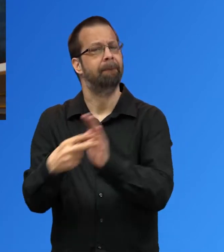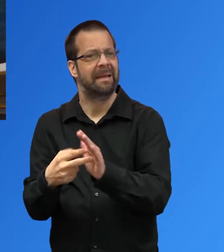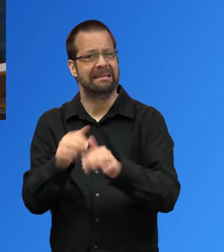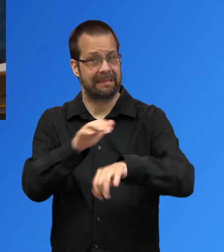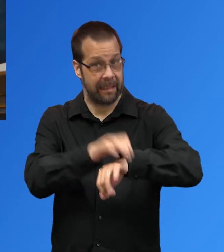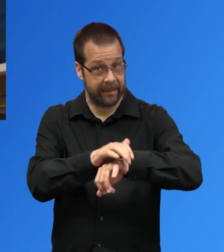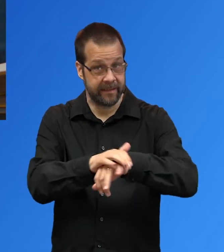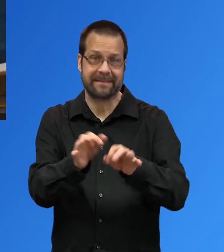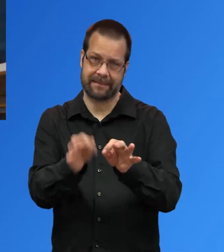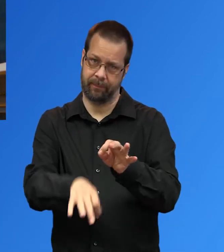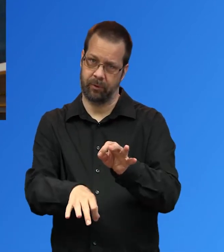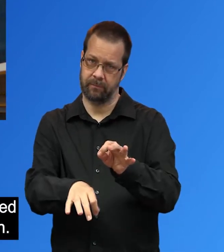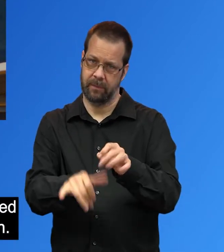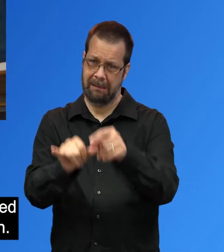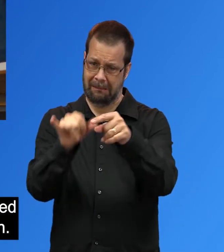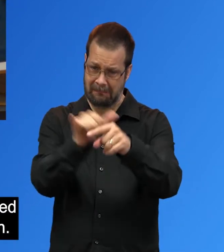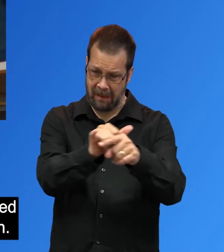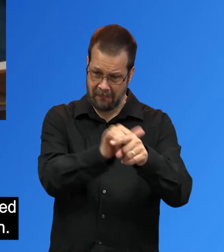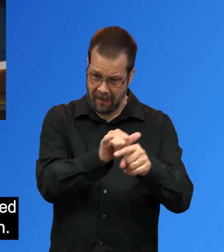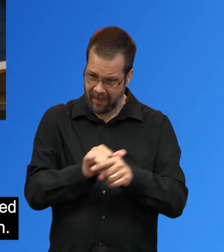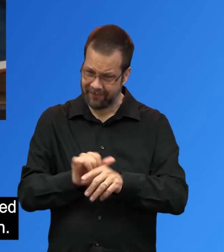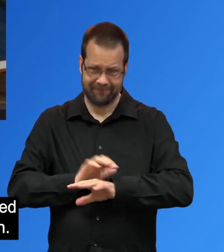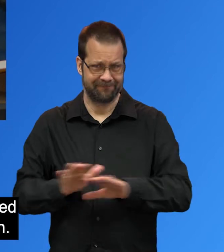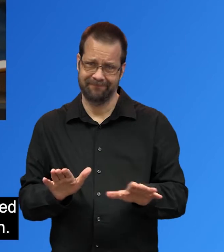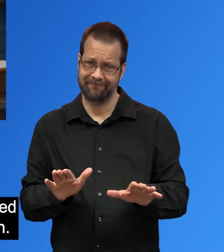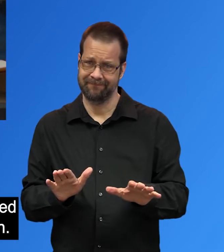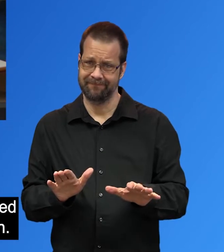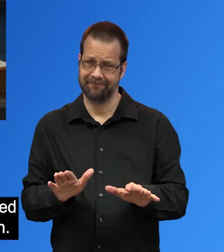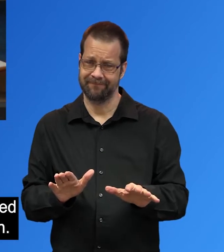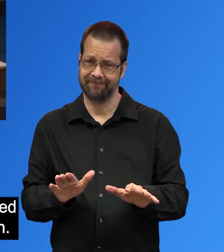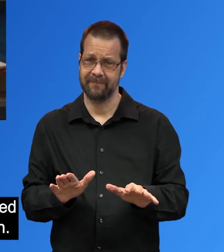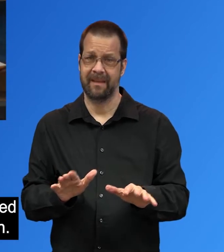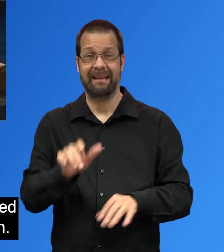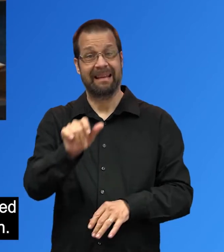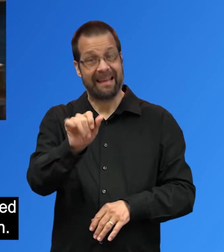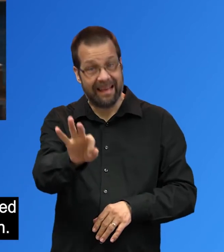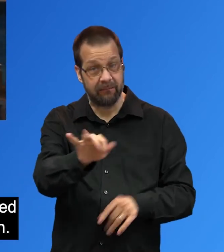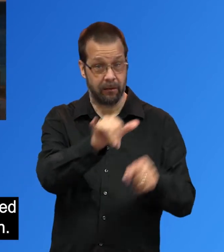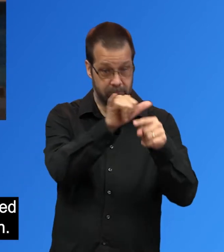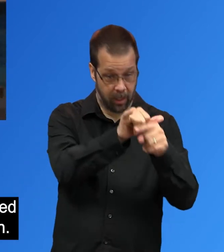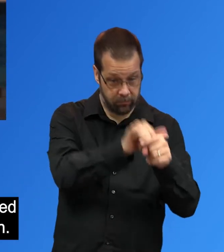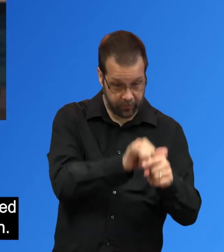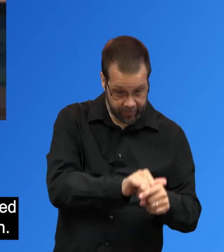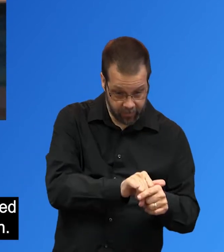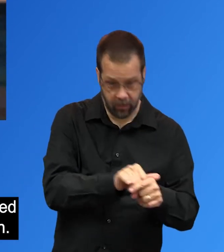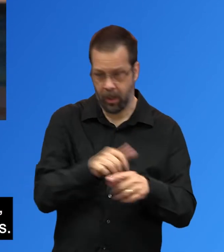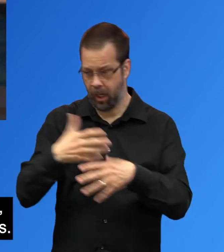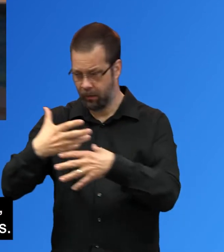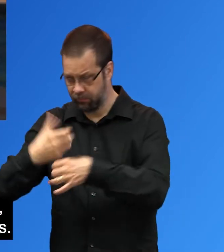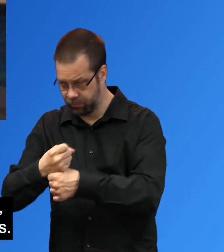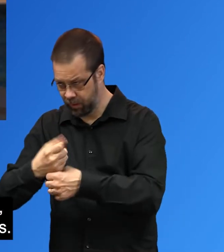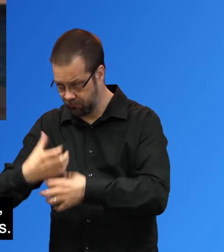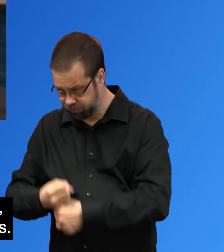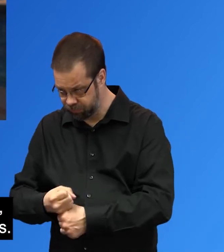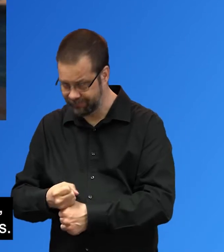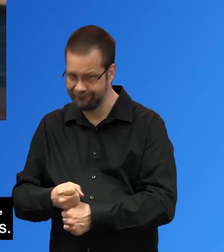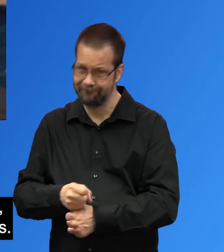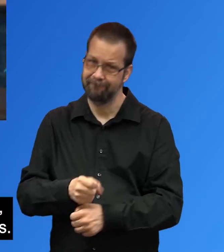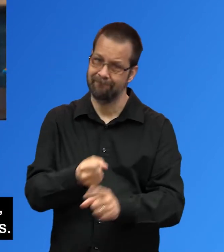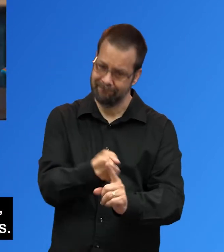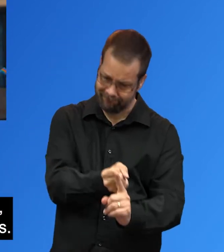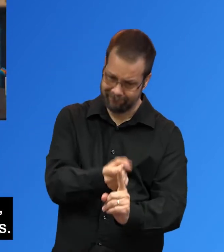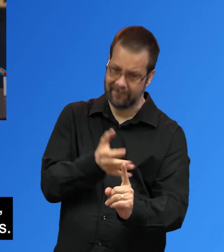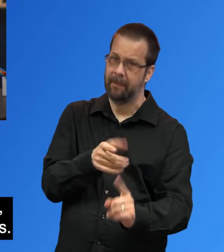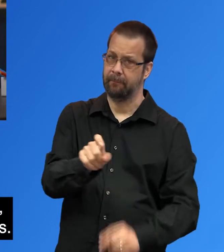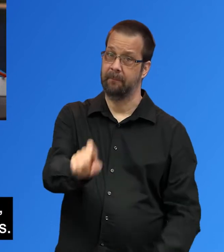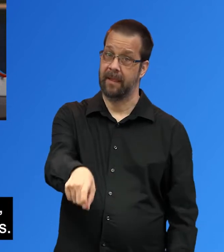your words carefully. Use familiar or commonly used words and do not use jargon. Define any technical terms,